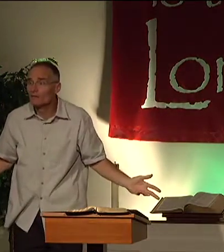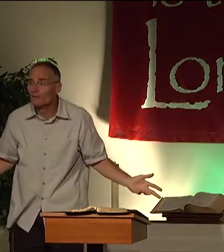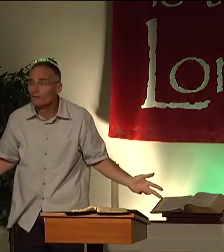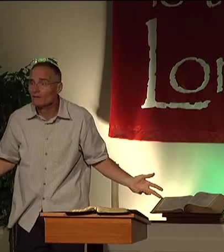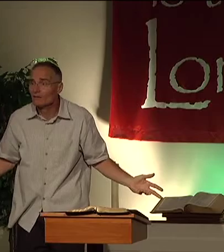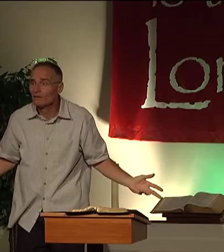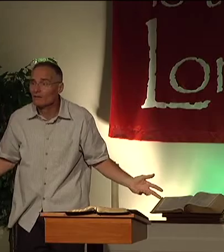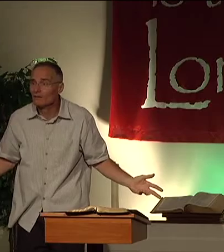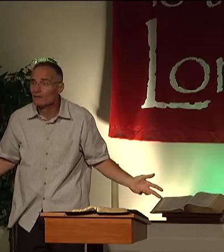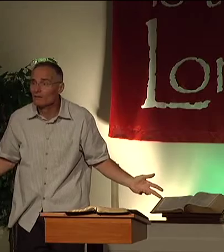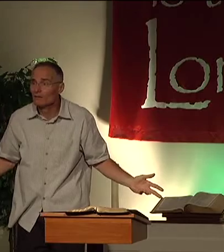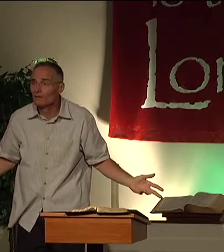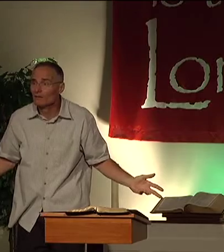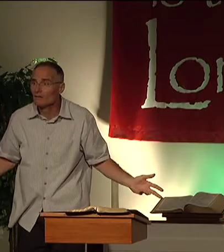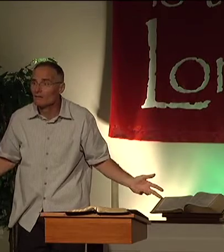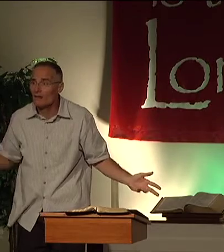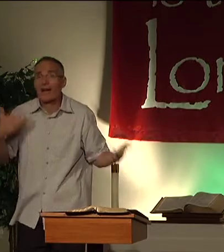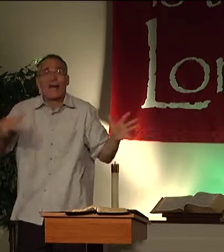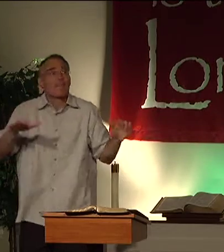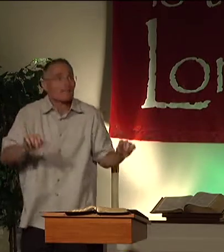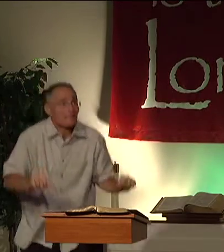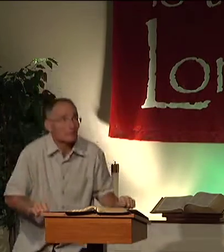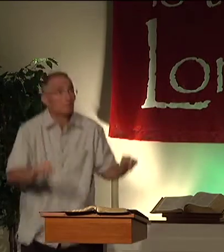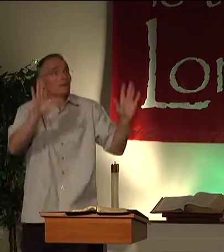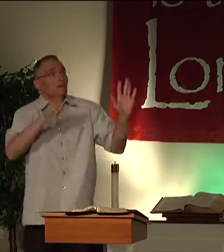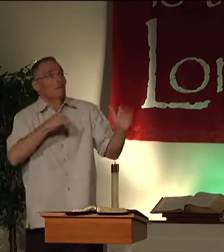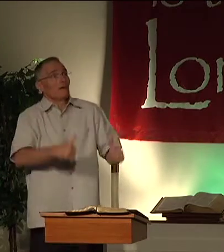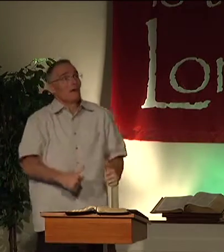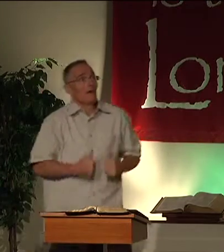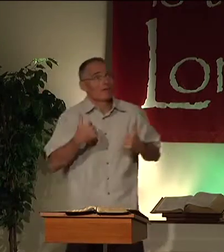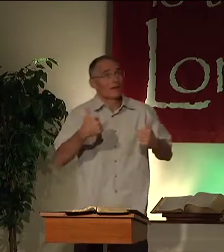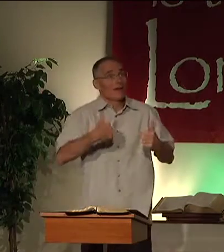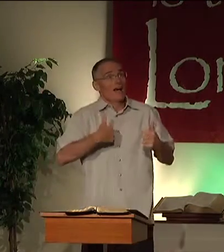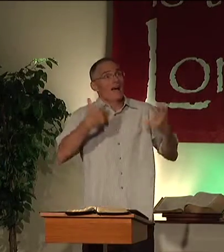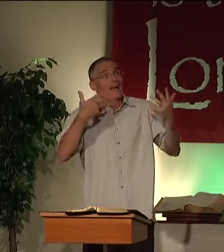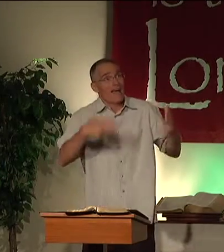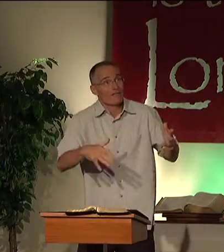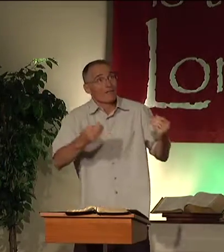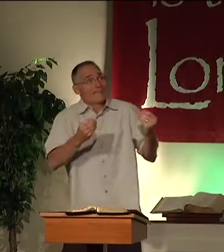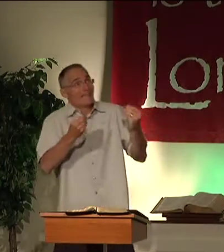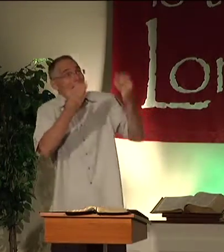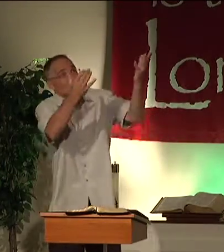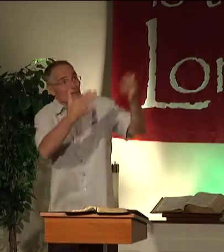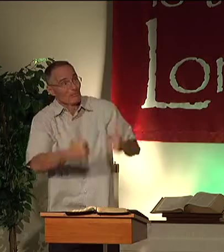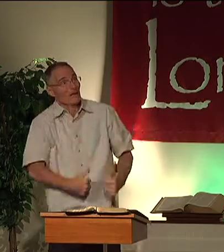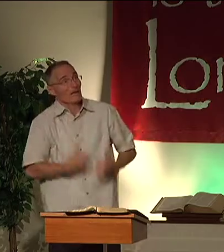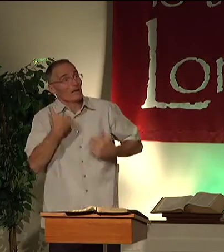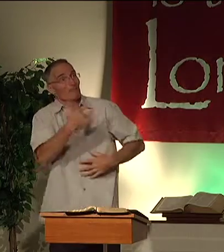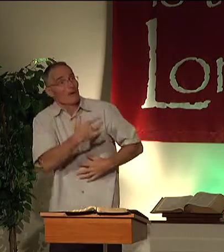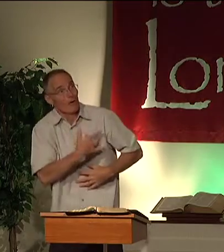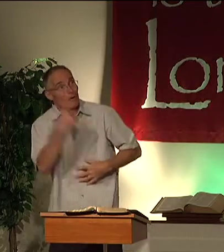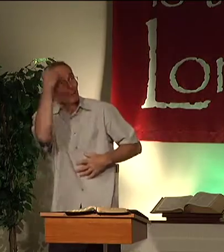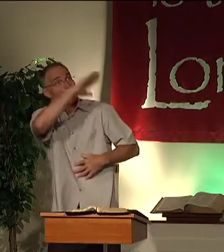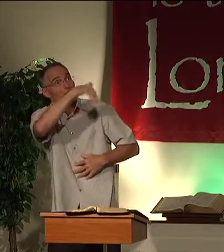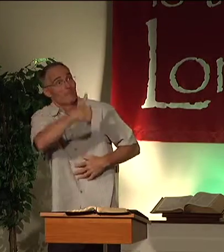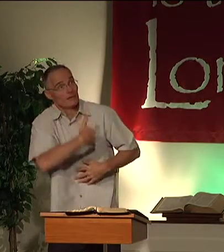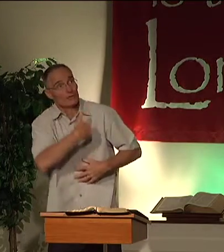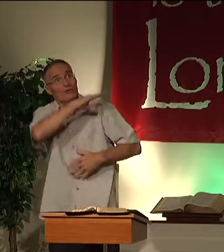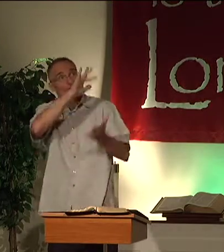actually, we have no choice. I have submitted my life. I have given you my life, my